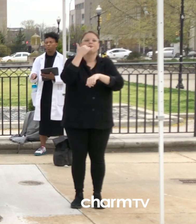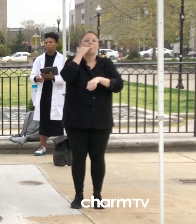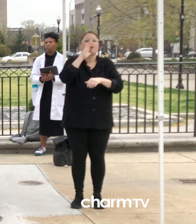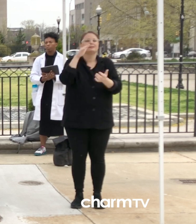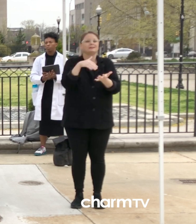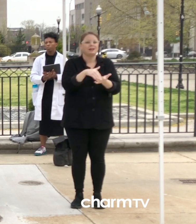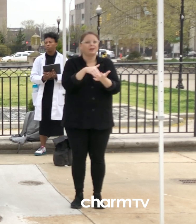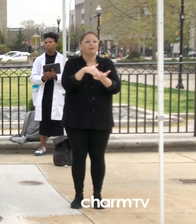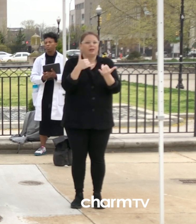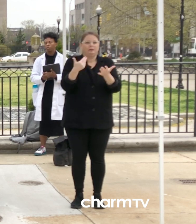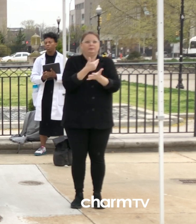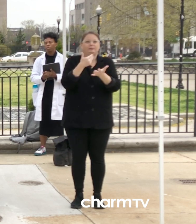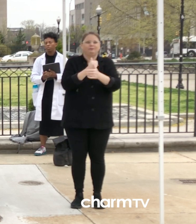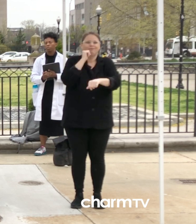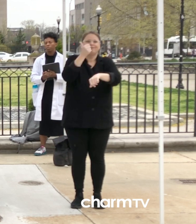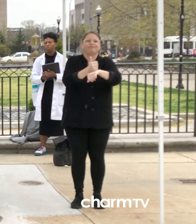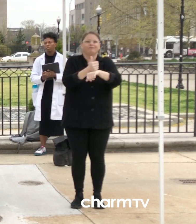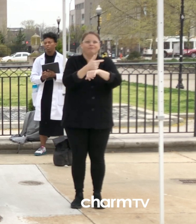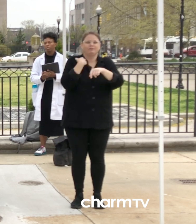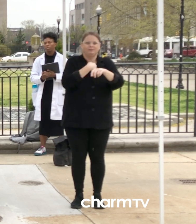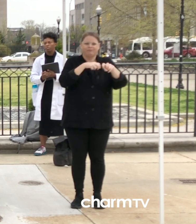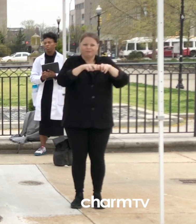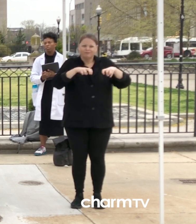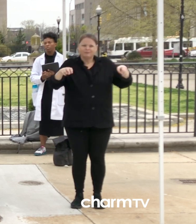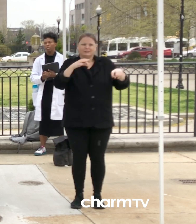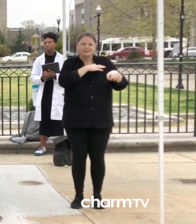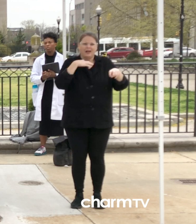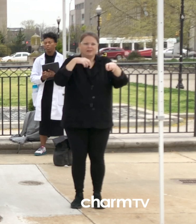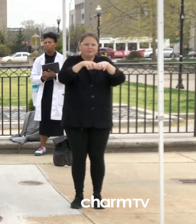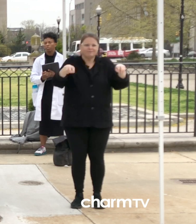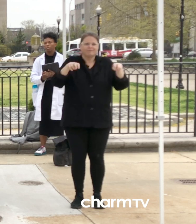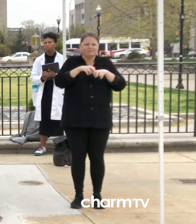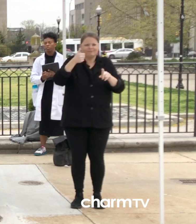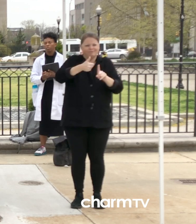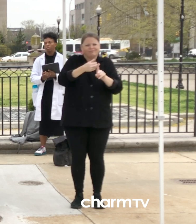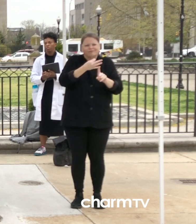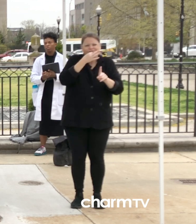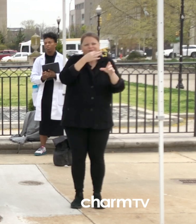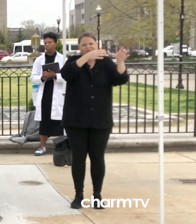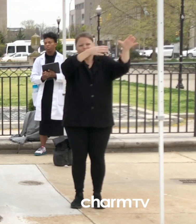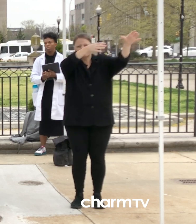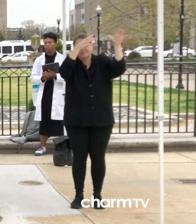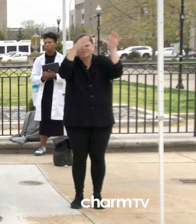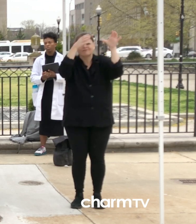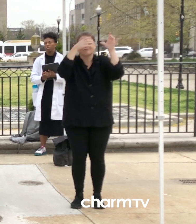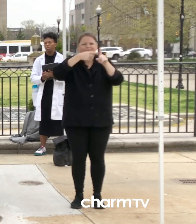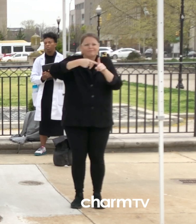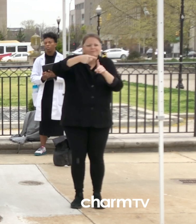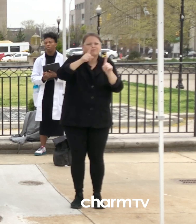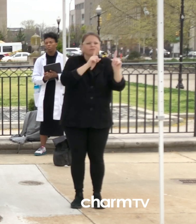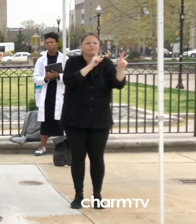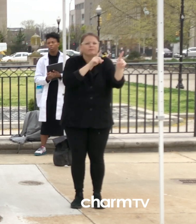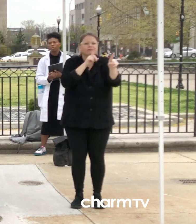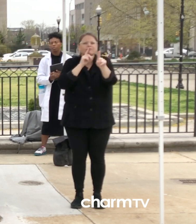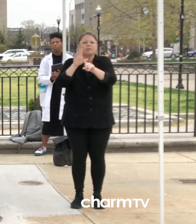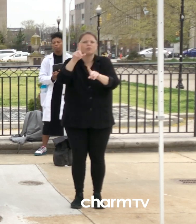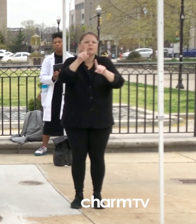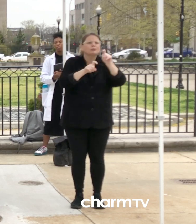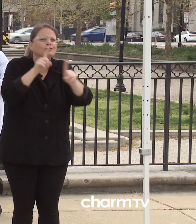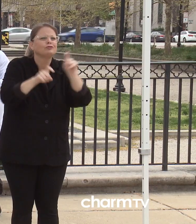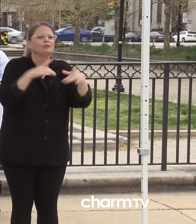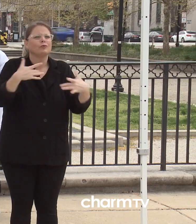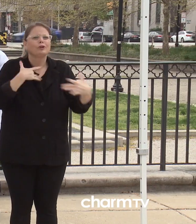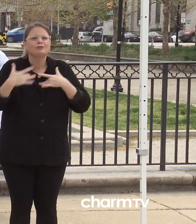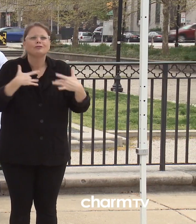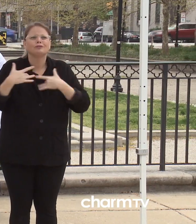to help people who are experiencing COVID-19 symptoms and want medical advice. This operation is critical in supporting